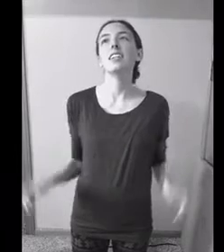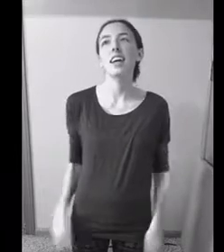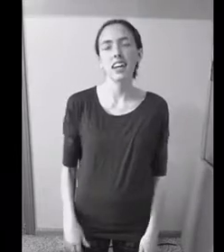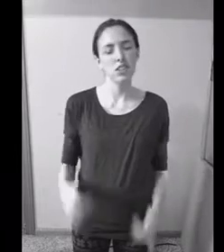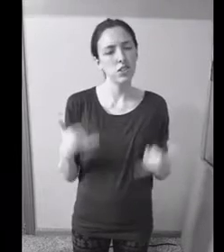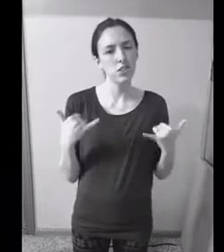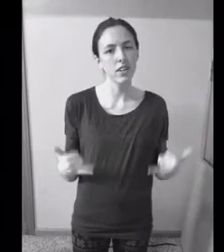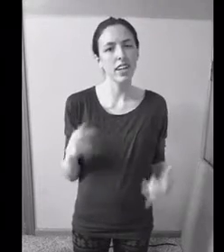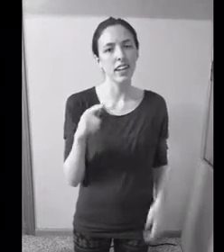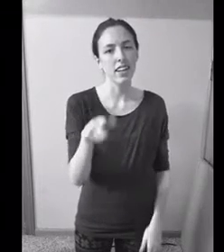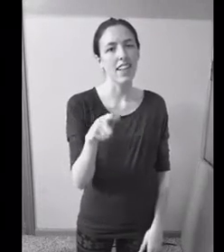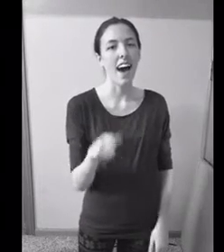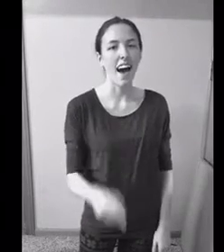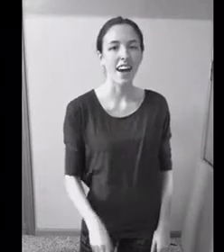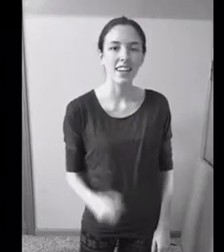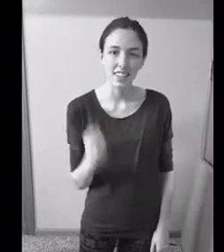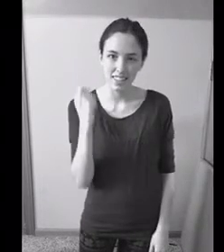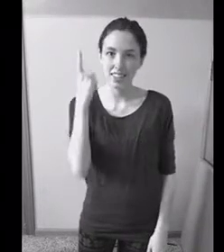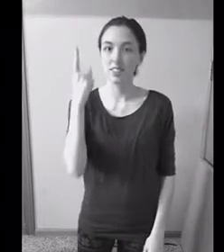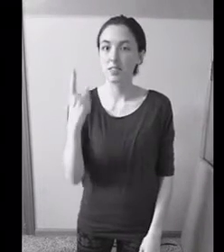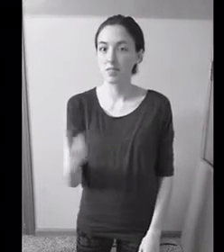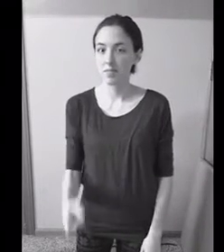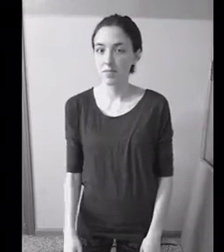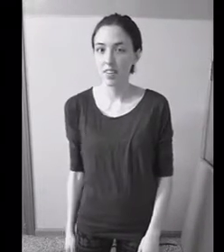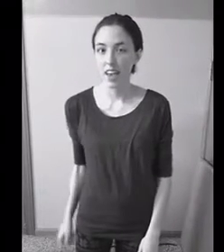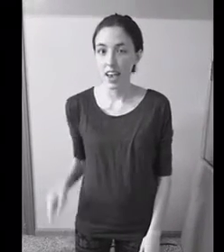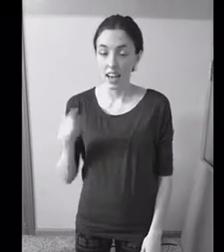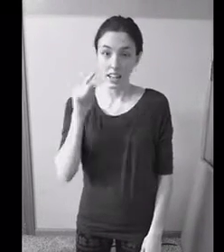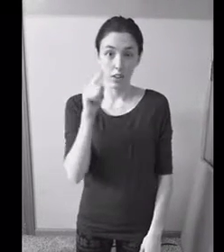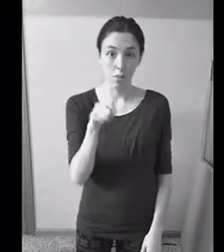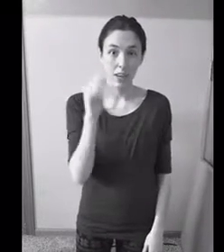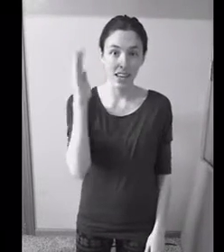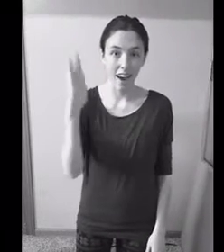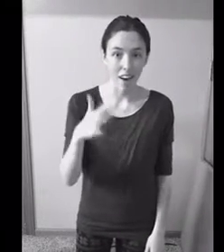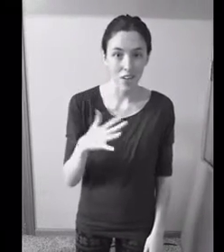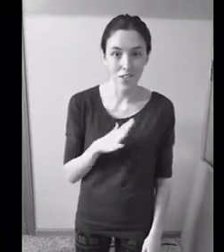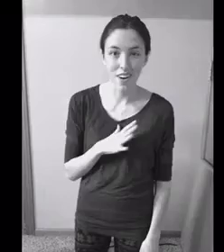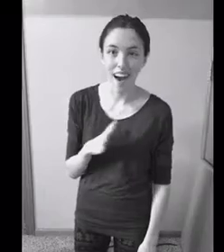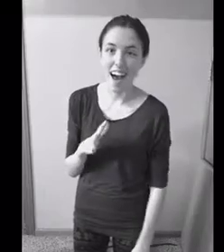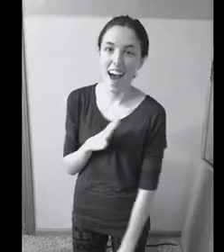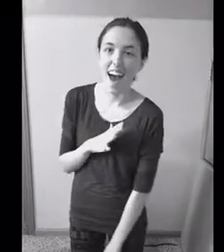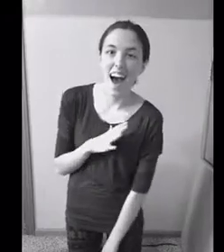there you realize You'll be alright